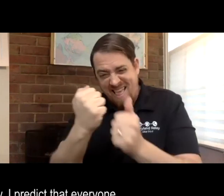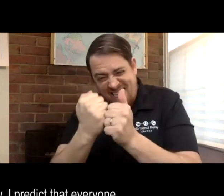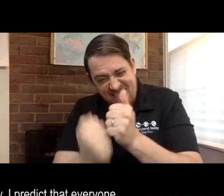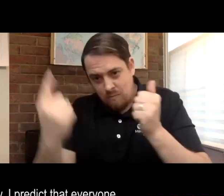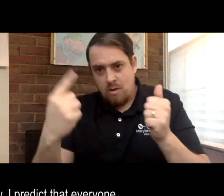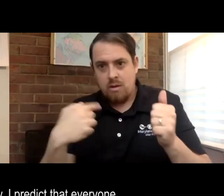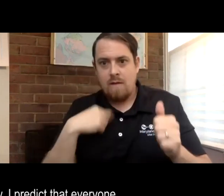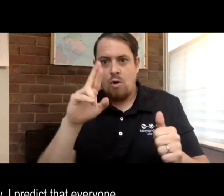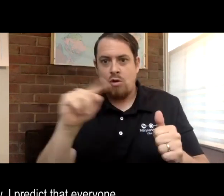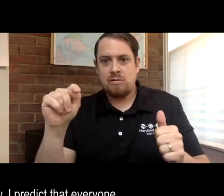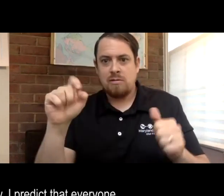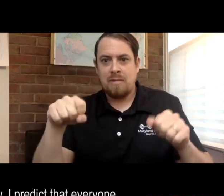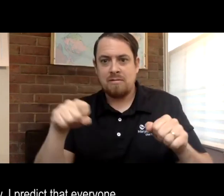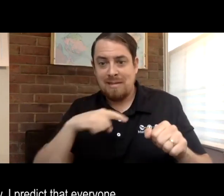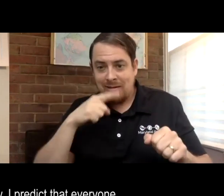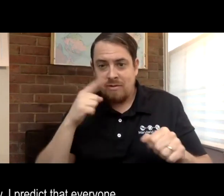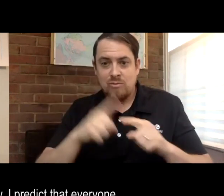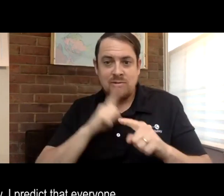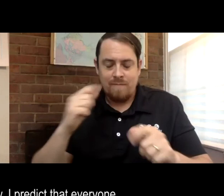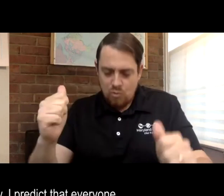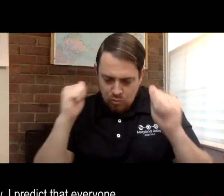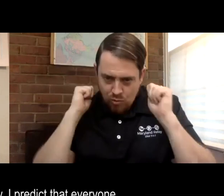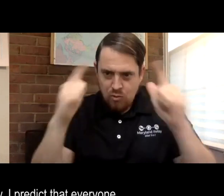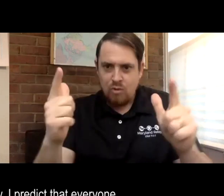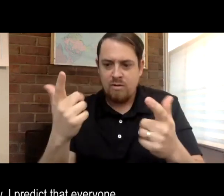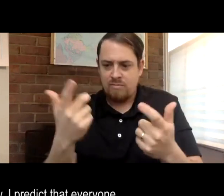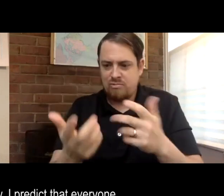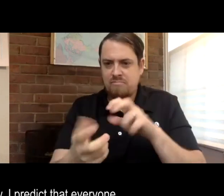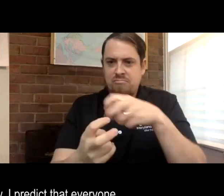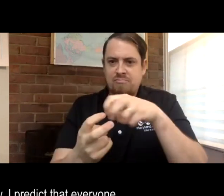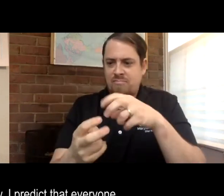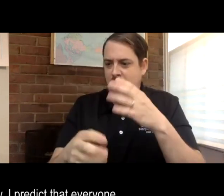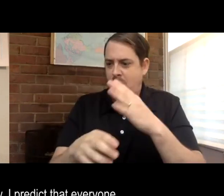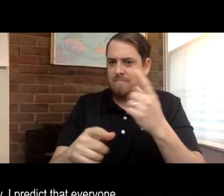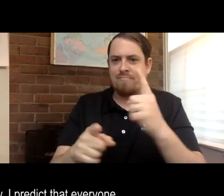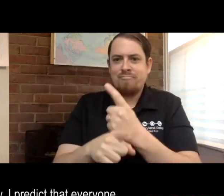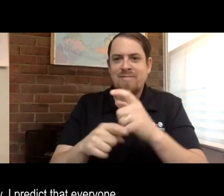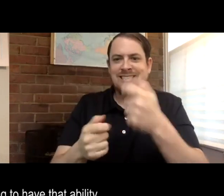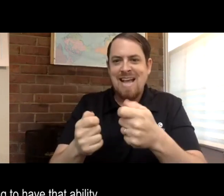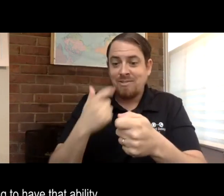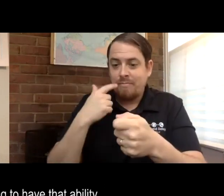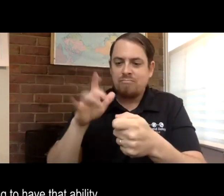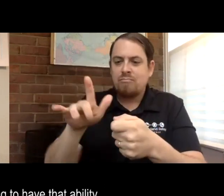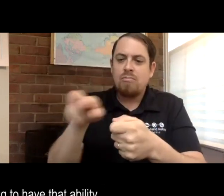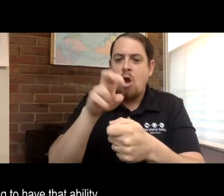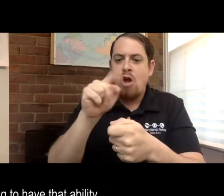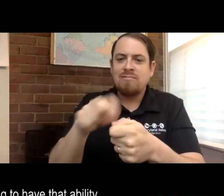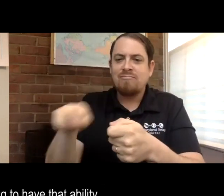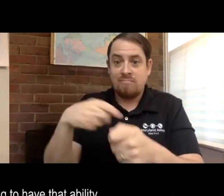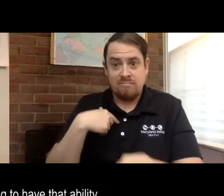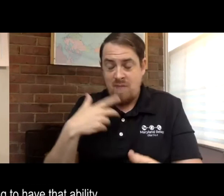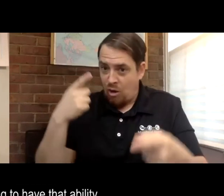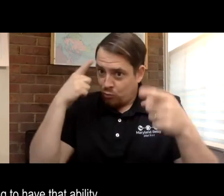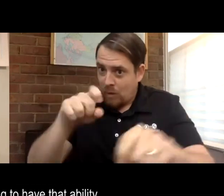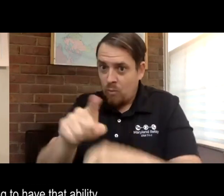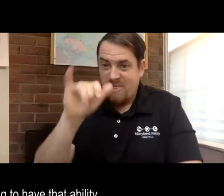I predict that everyone will have RTT capabilities, hearing or deaf, and they're going to have that ability to,